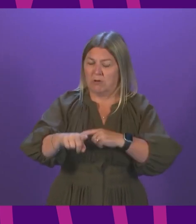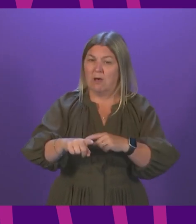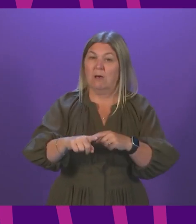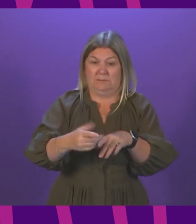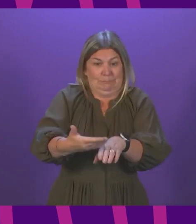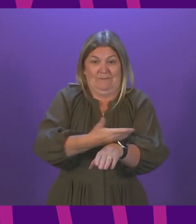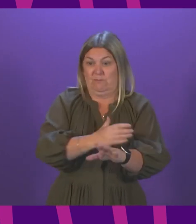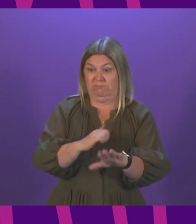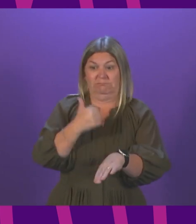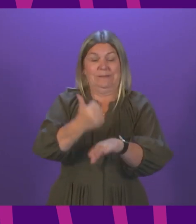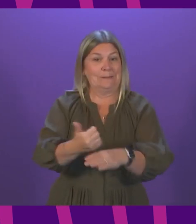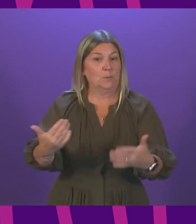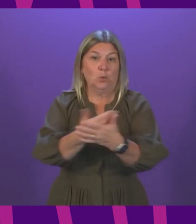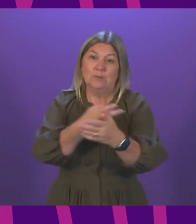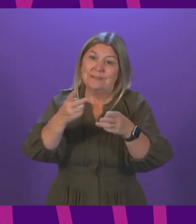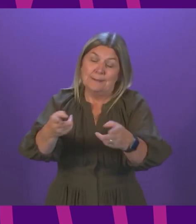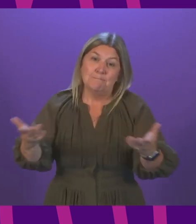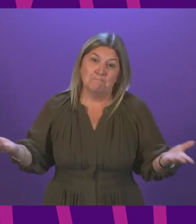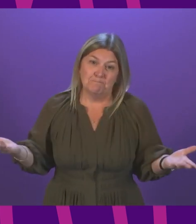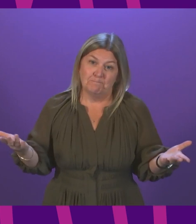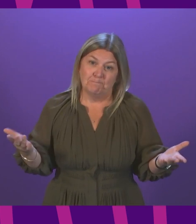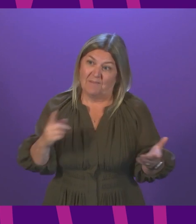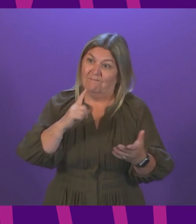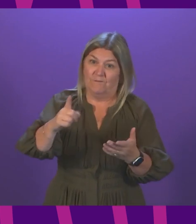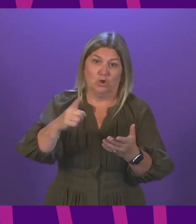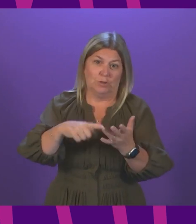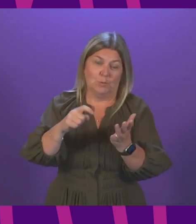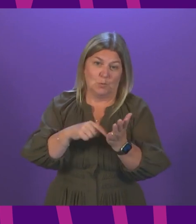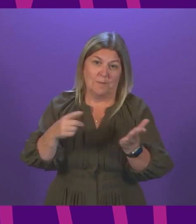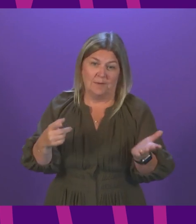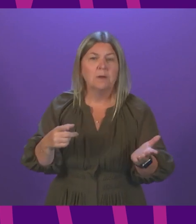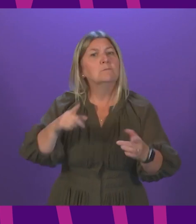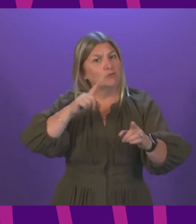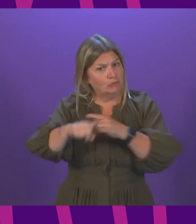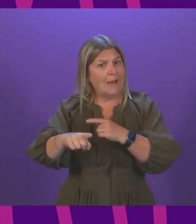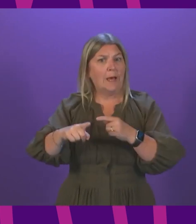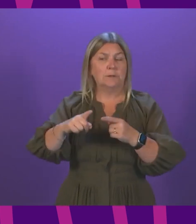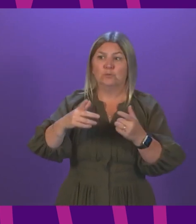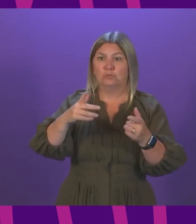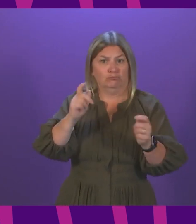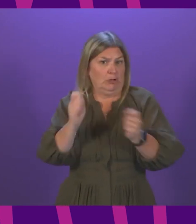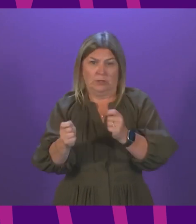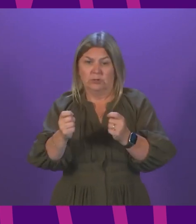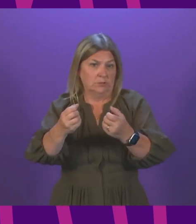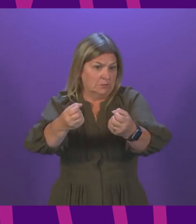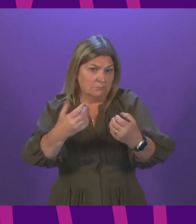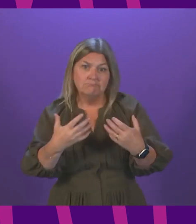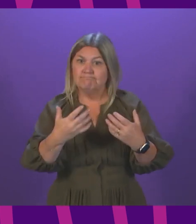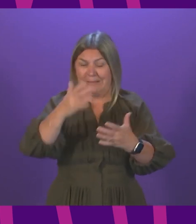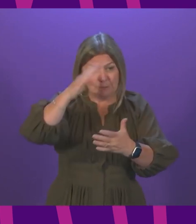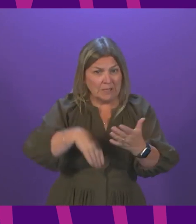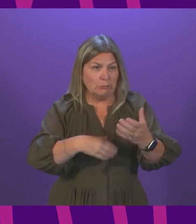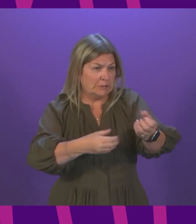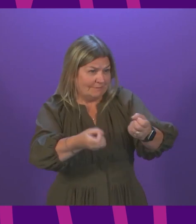scheme. And of course, after the introduction of the scheme, where, as I said earlier on, we will be prepared to adapt, should experience suggest that that is